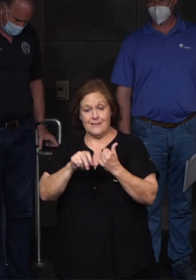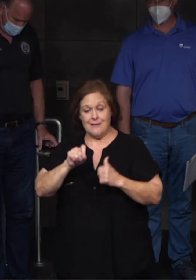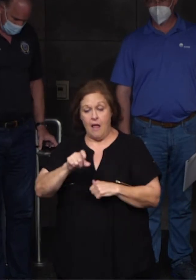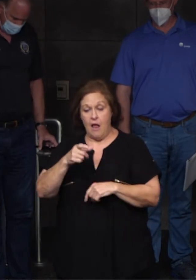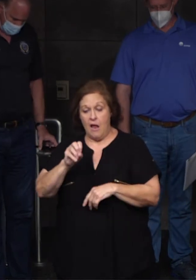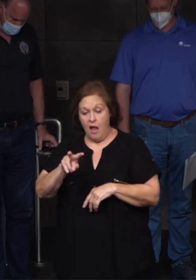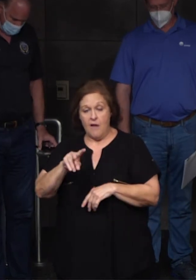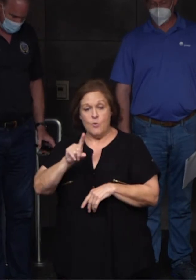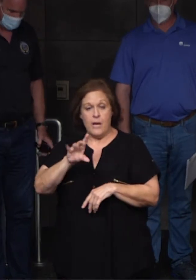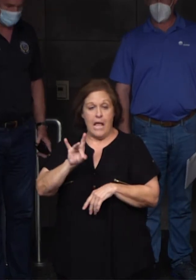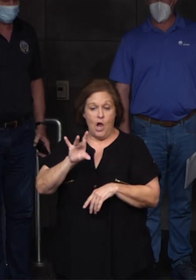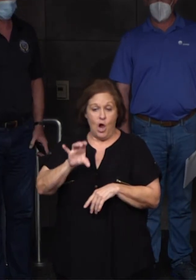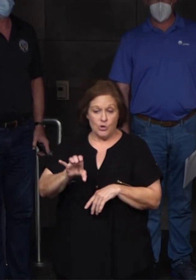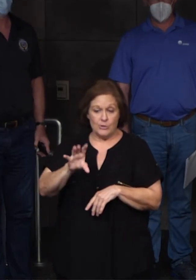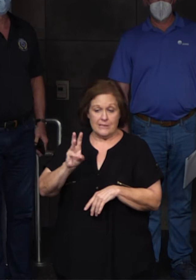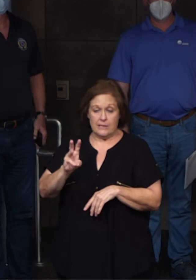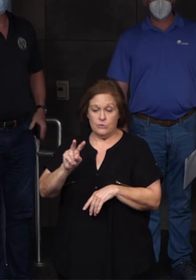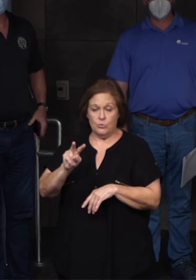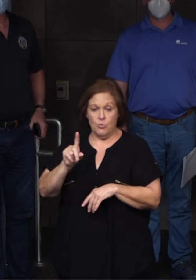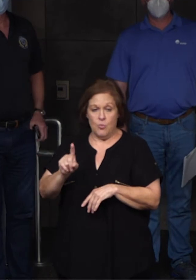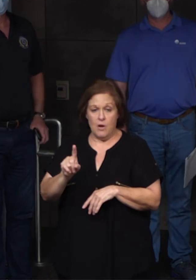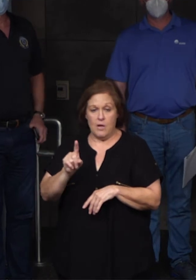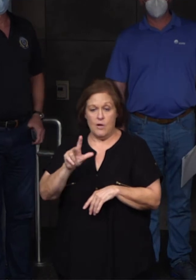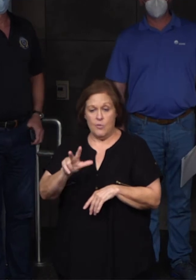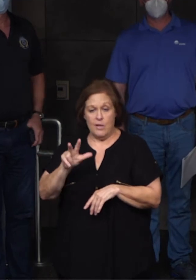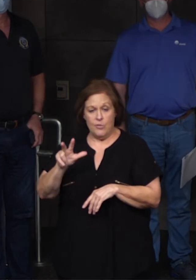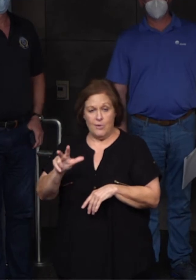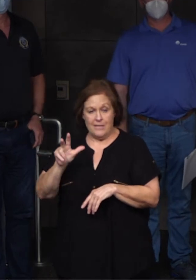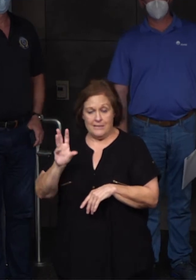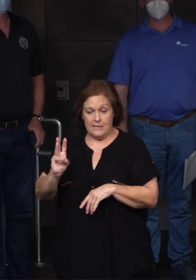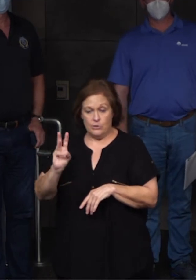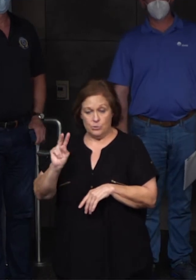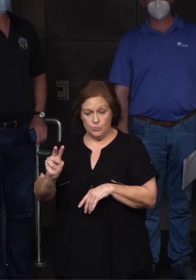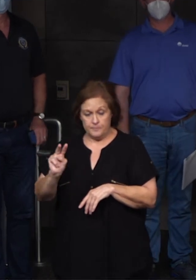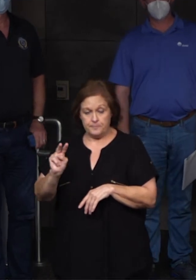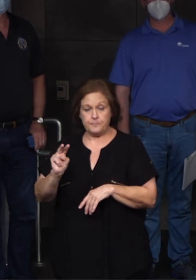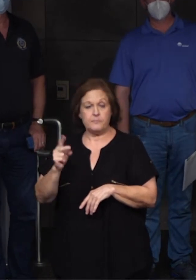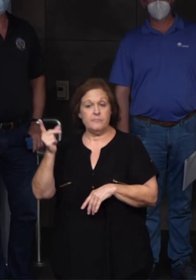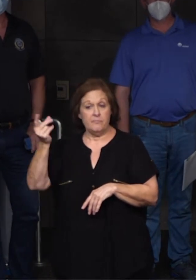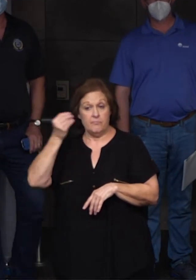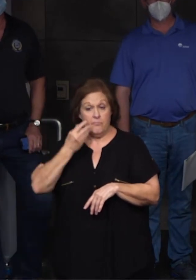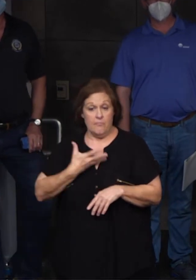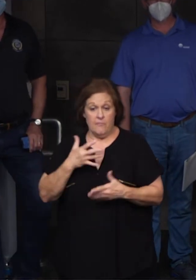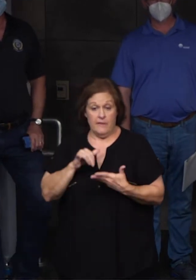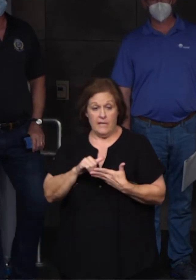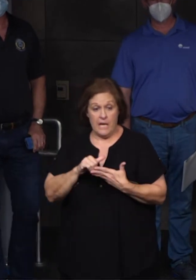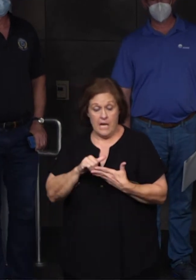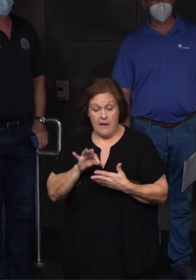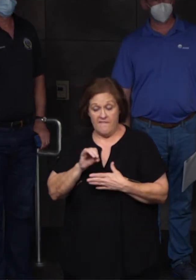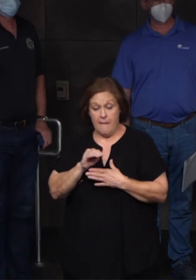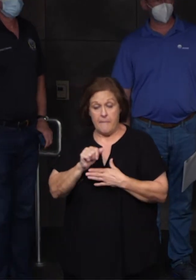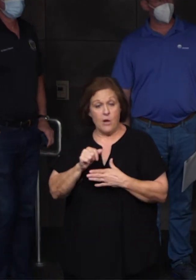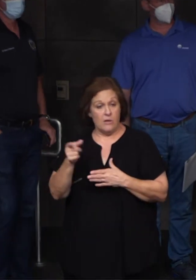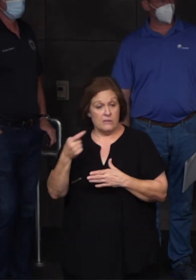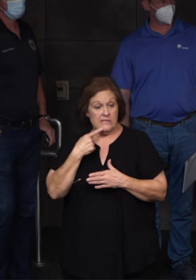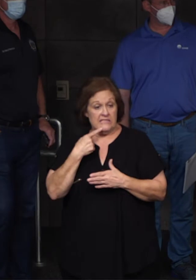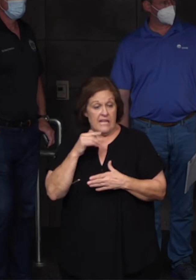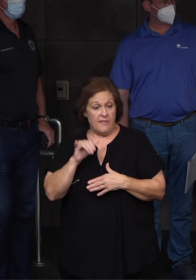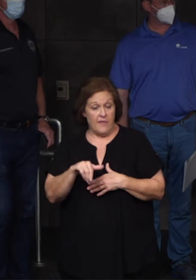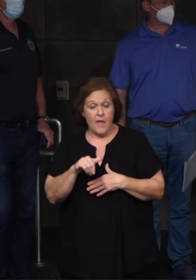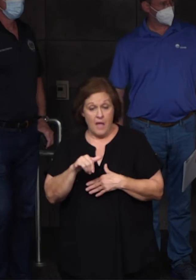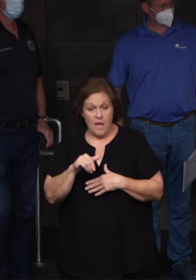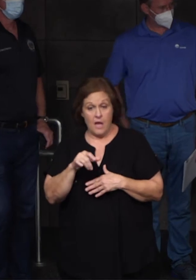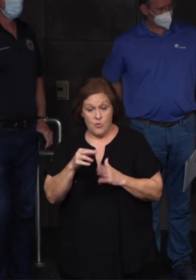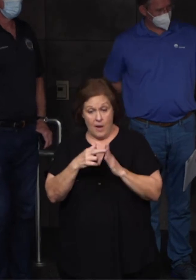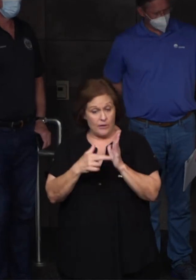or 1-800-621-3362. They are telling me, the FEMA representatives are telling us that